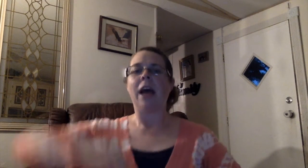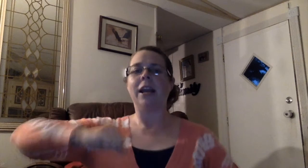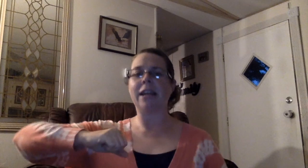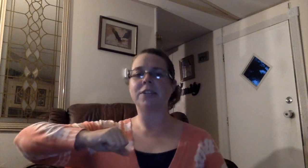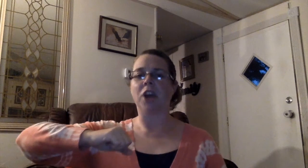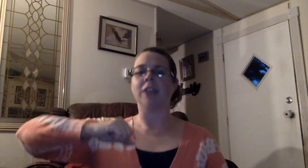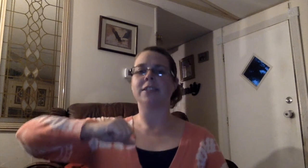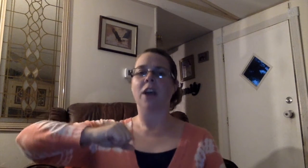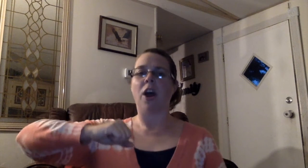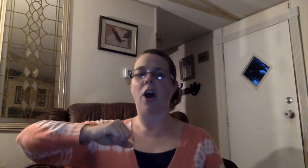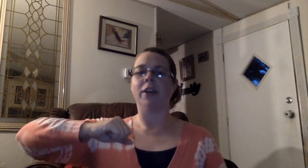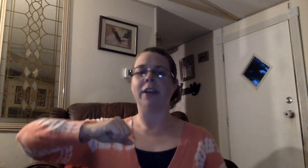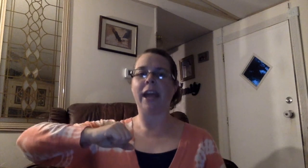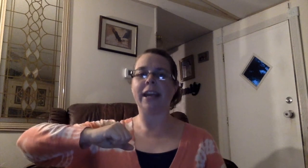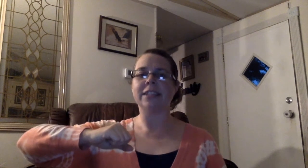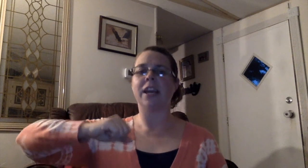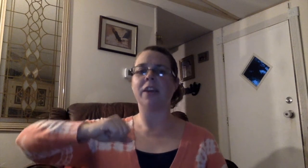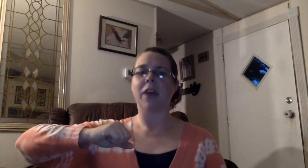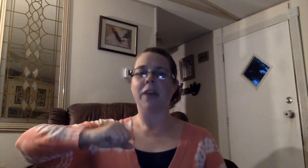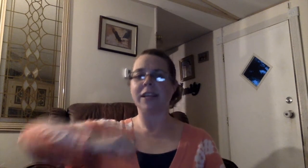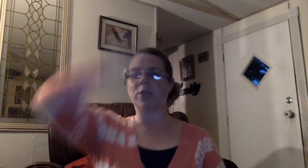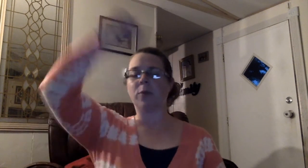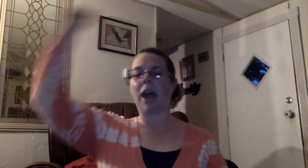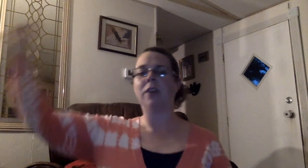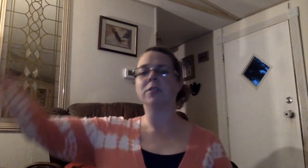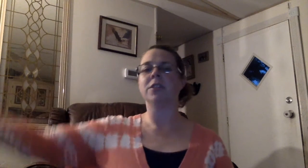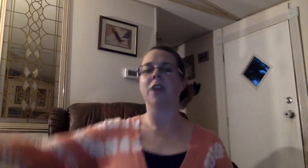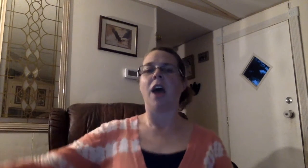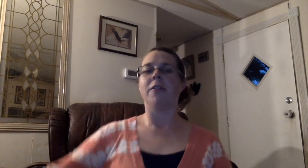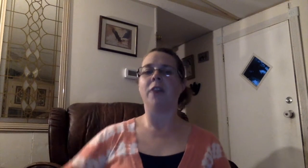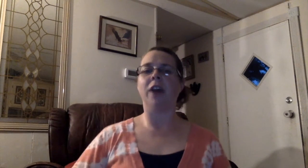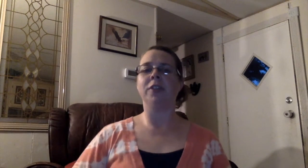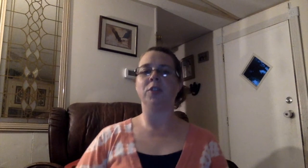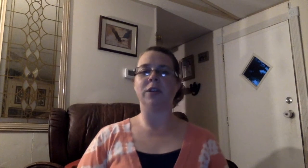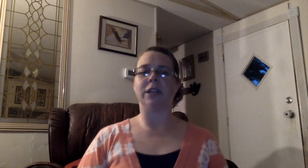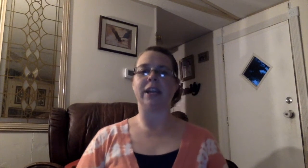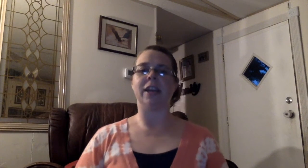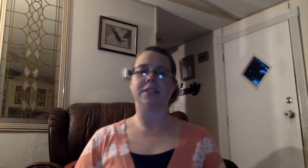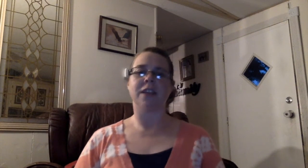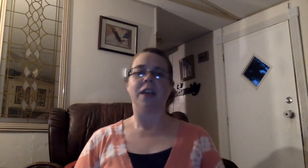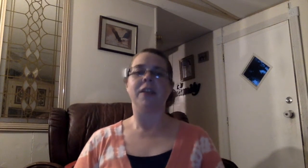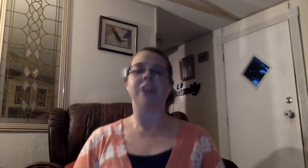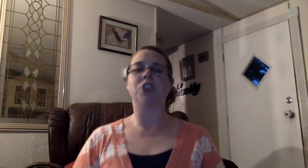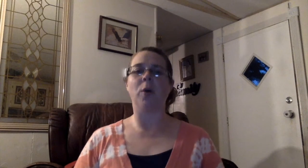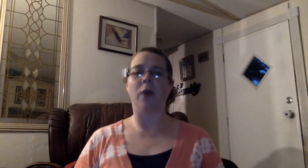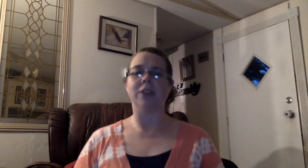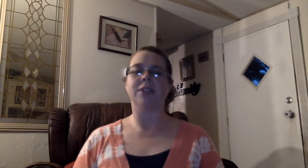Electrons are negative, they surround the nucleus, they show us